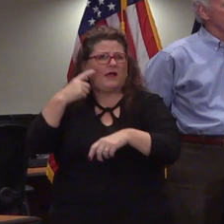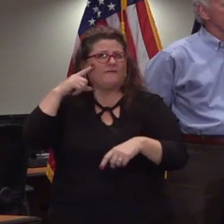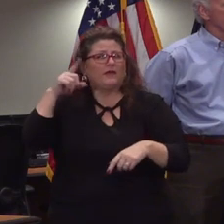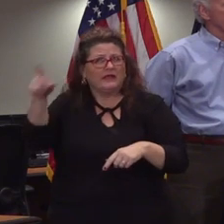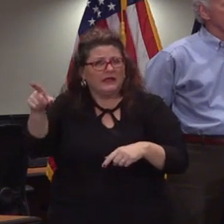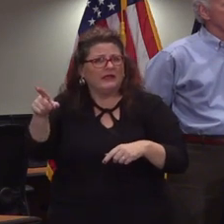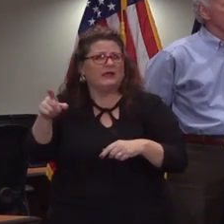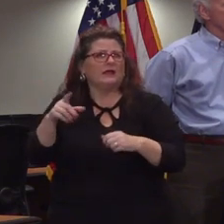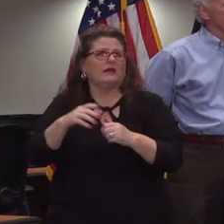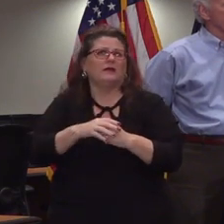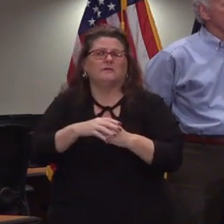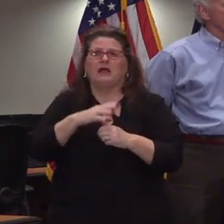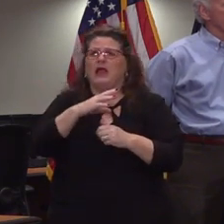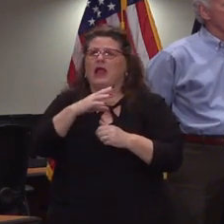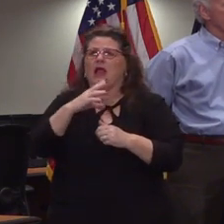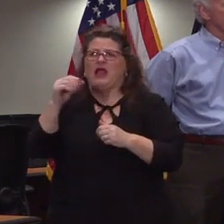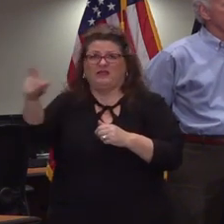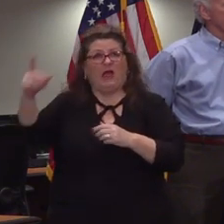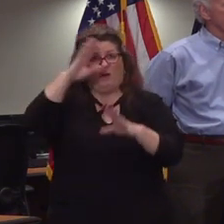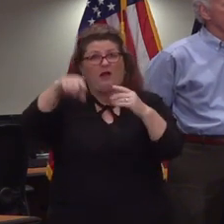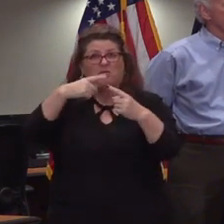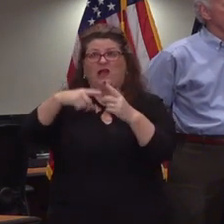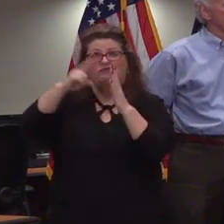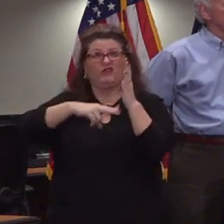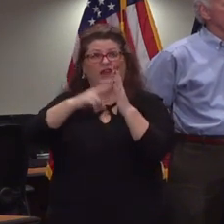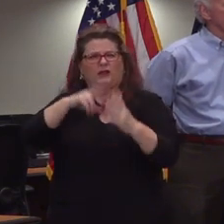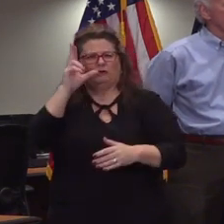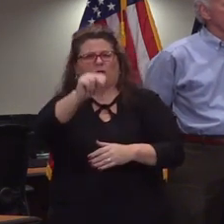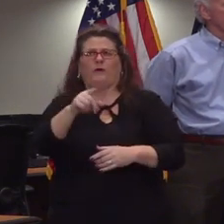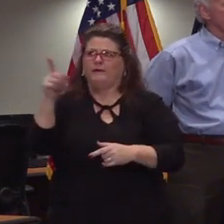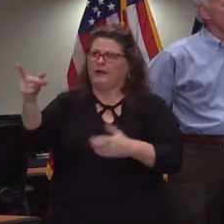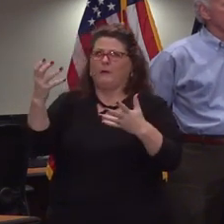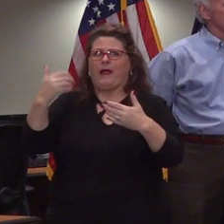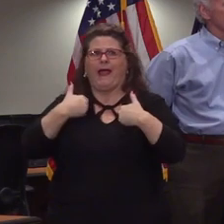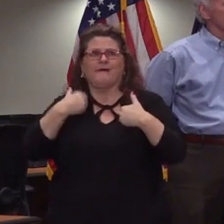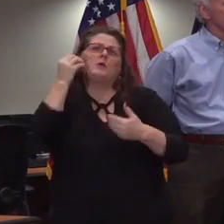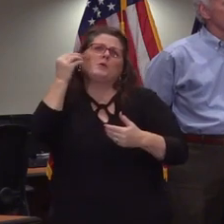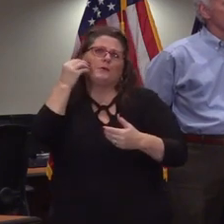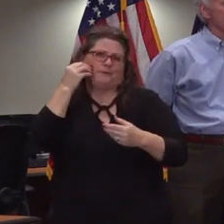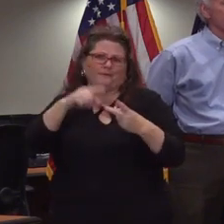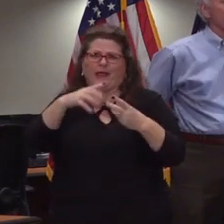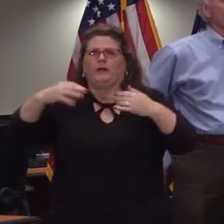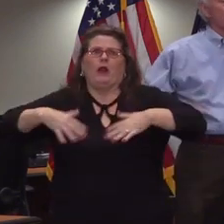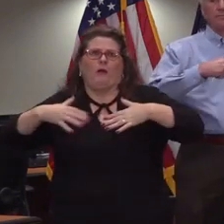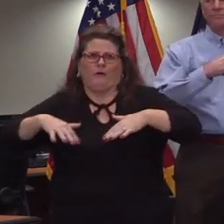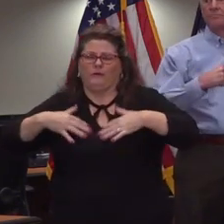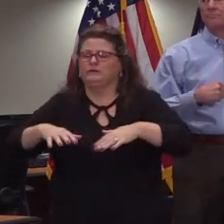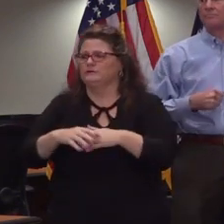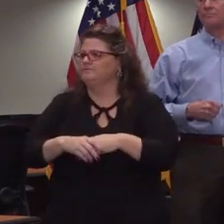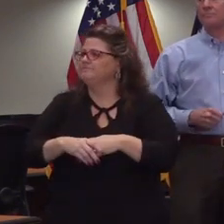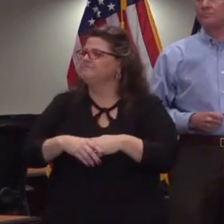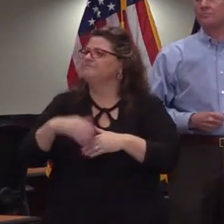you know reading probably is not on their mind right now it's about getting warm clothes and a house to live in and that's what they should be working on superintendent